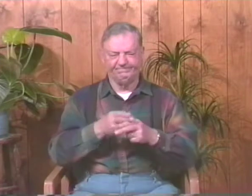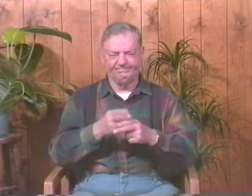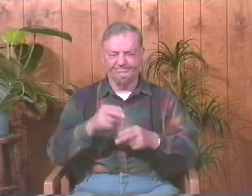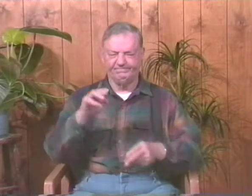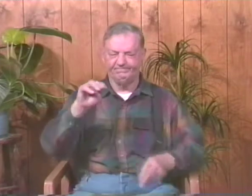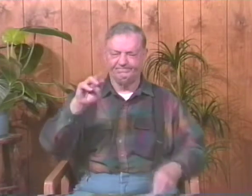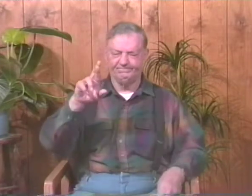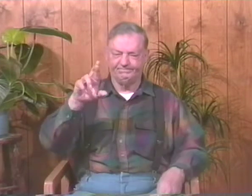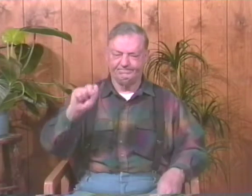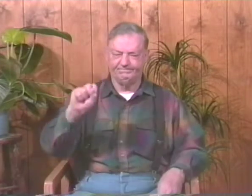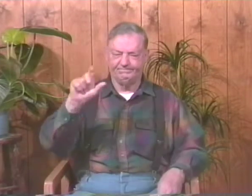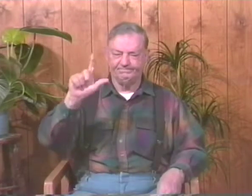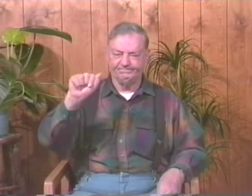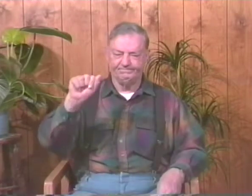came in. And her name was Mrs.